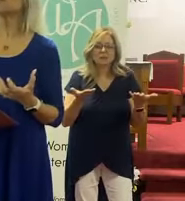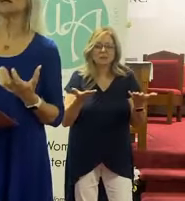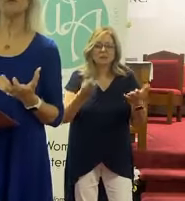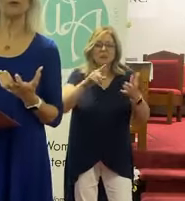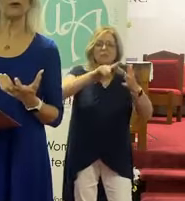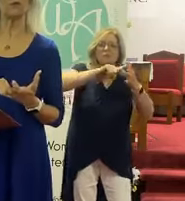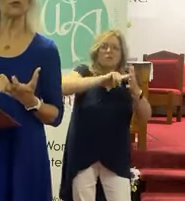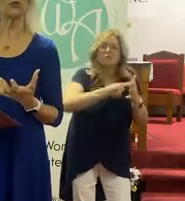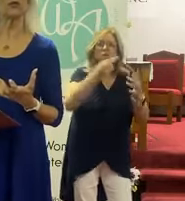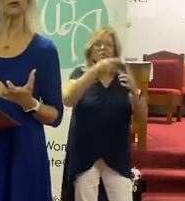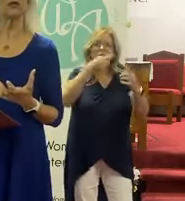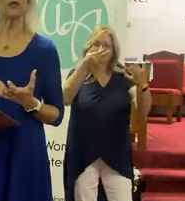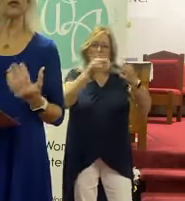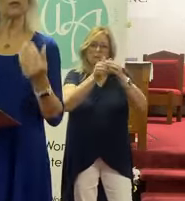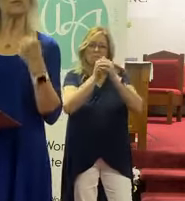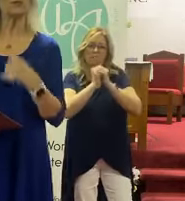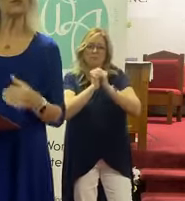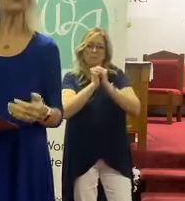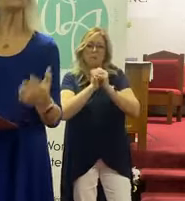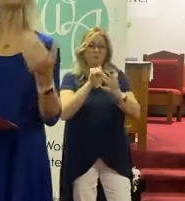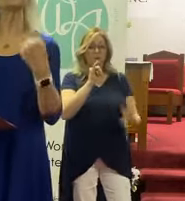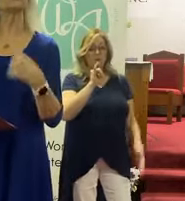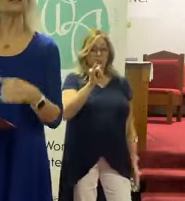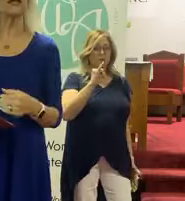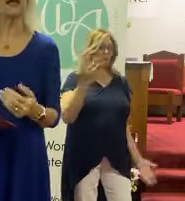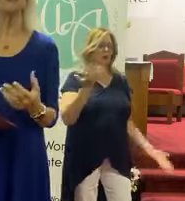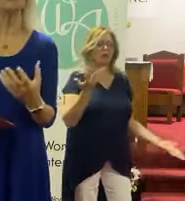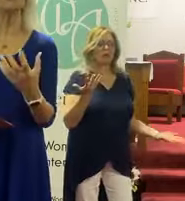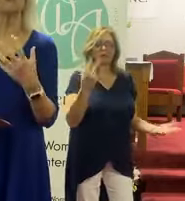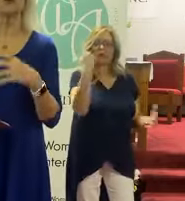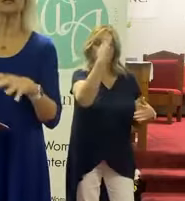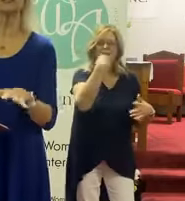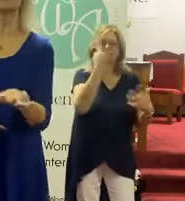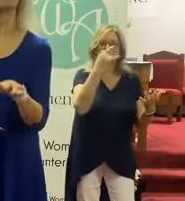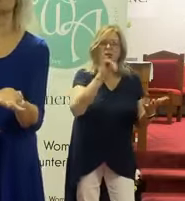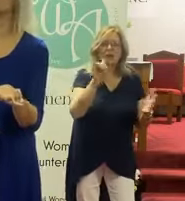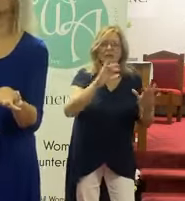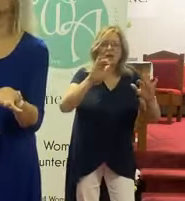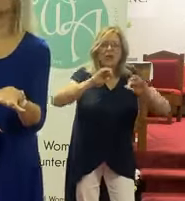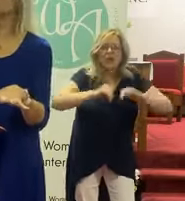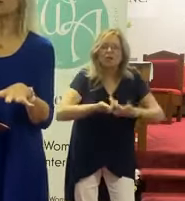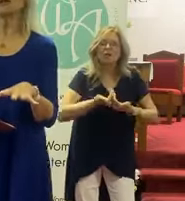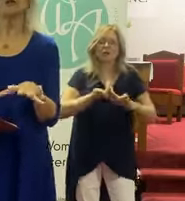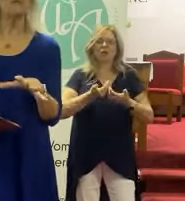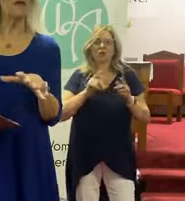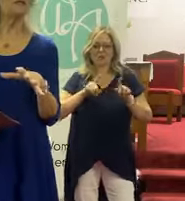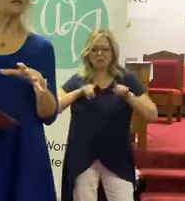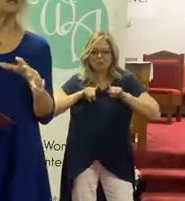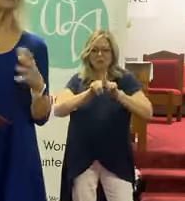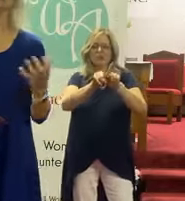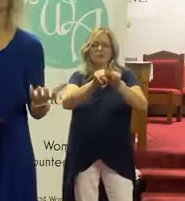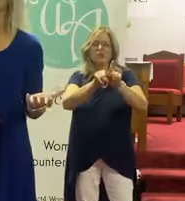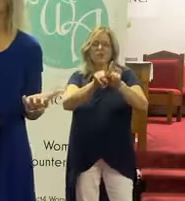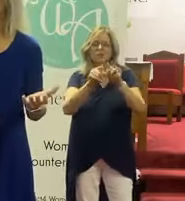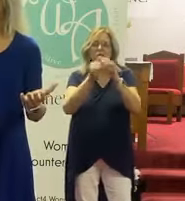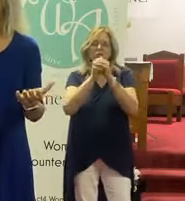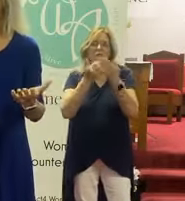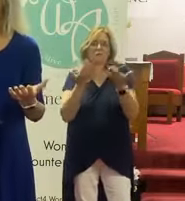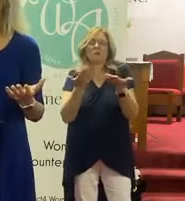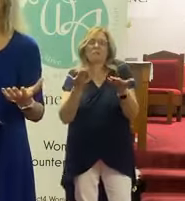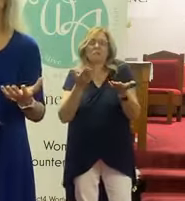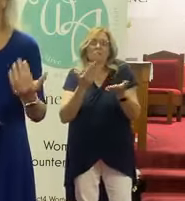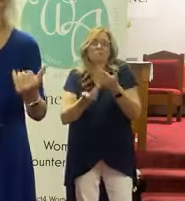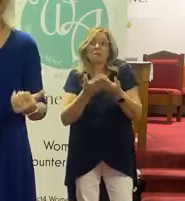a starting point of worship. So for you, what does that look like? How do you walk into his presence? You know, maybe it is a song